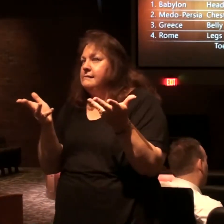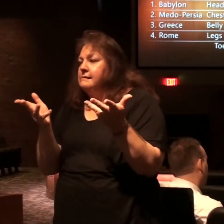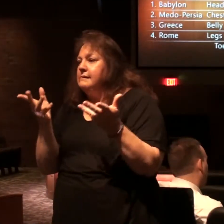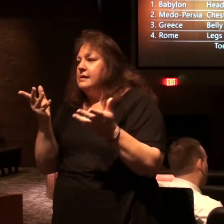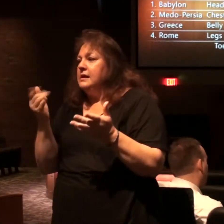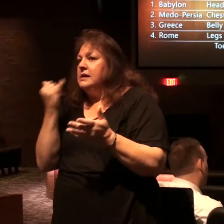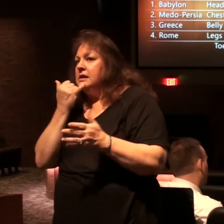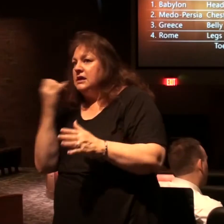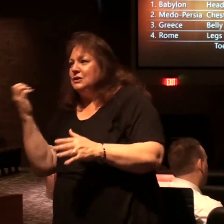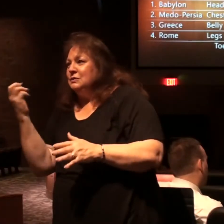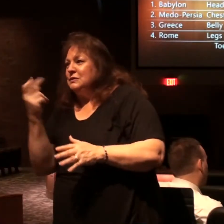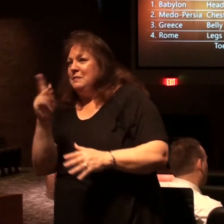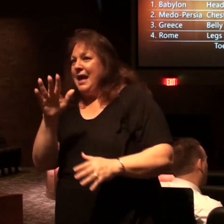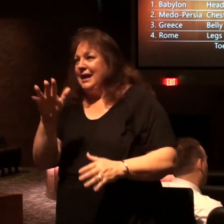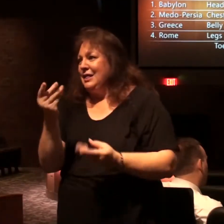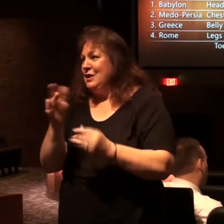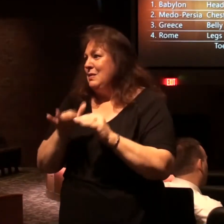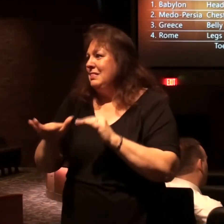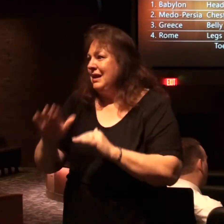Israel's back in the land